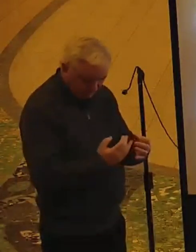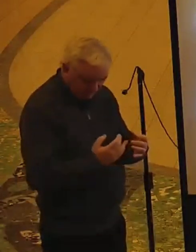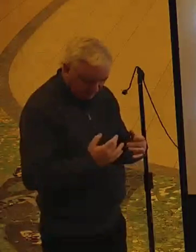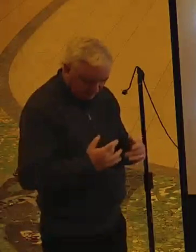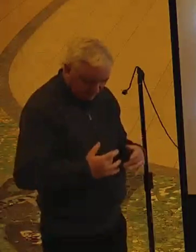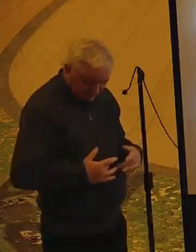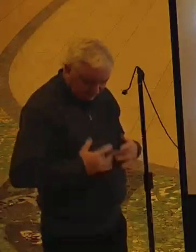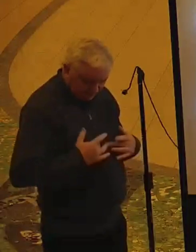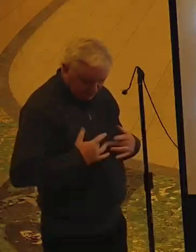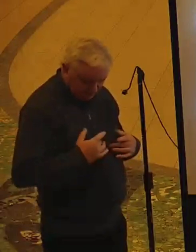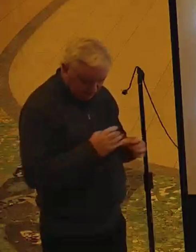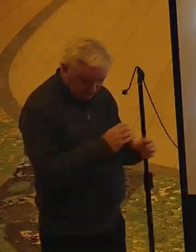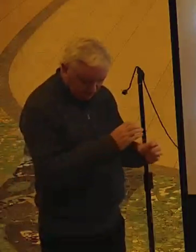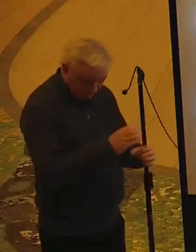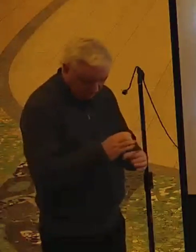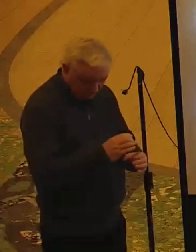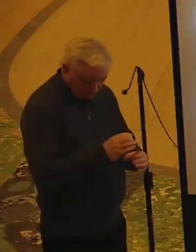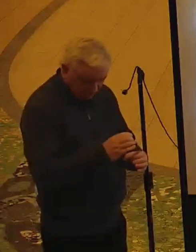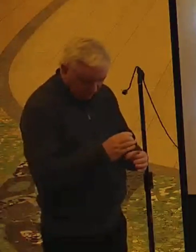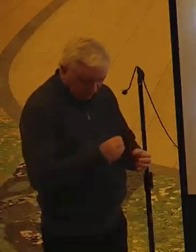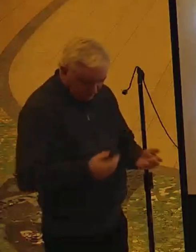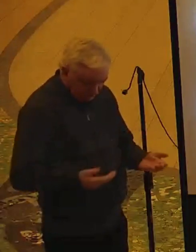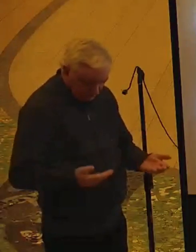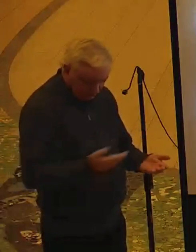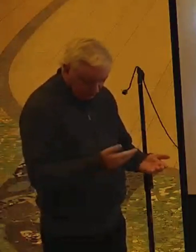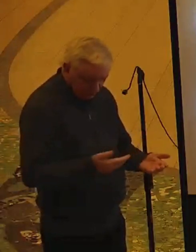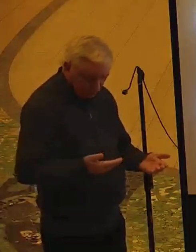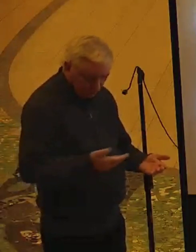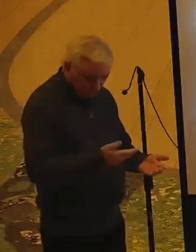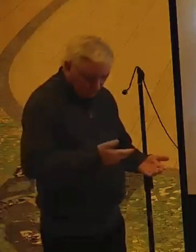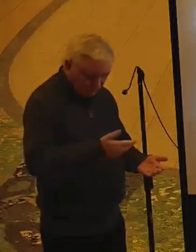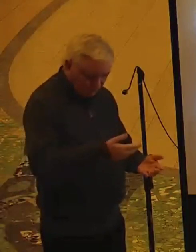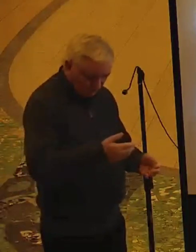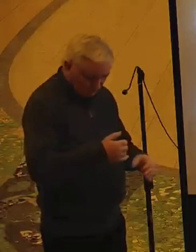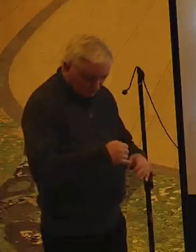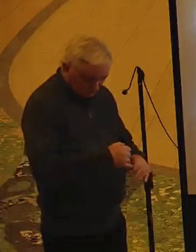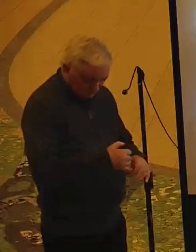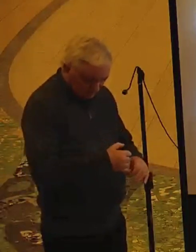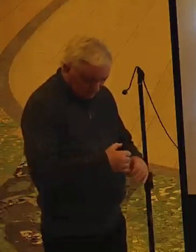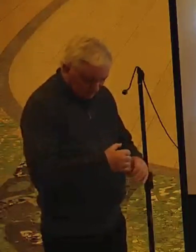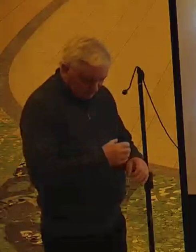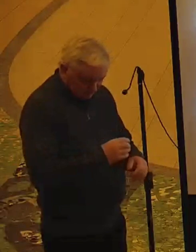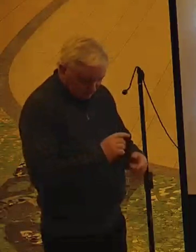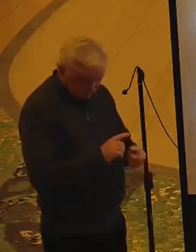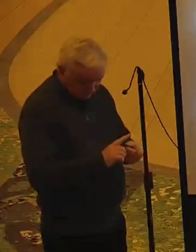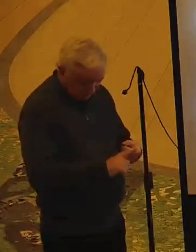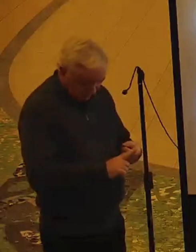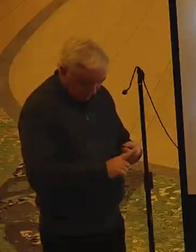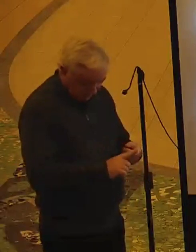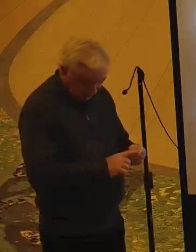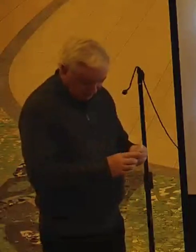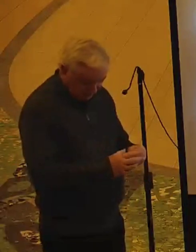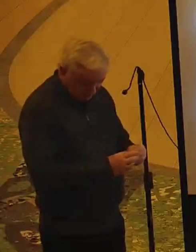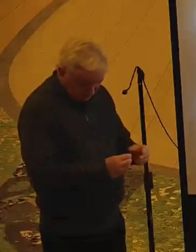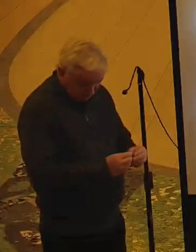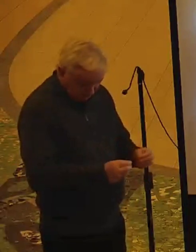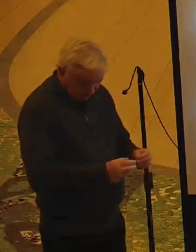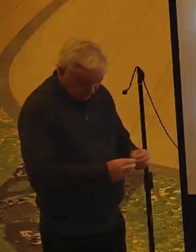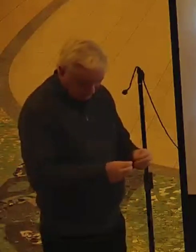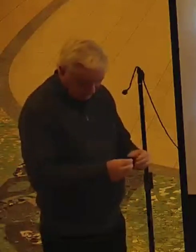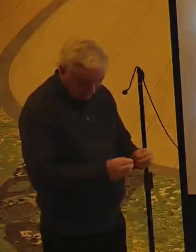essential care and to restock medicines and